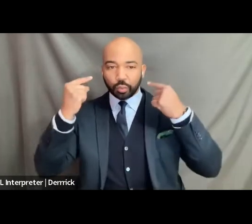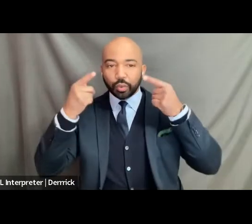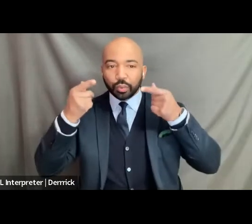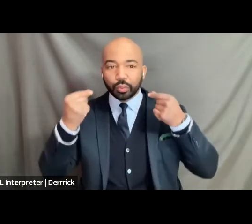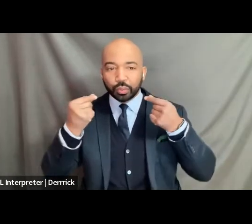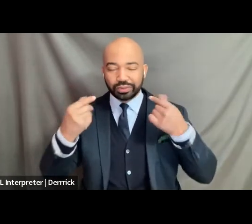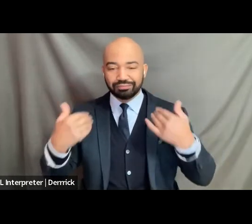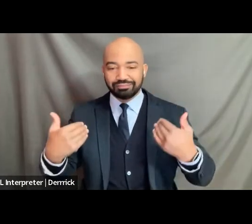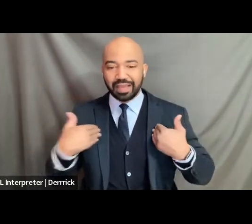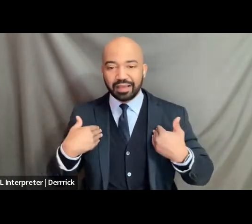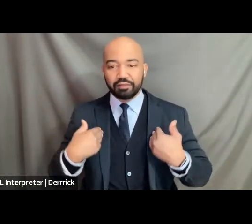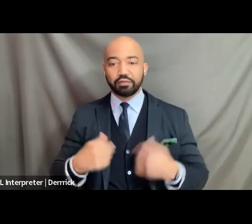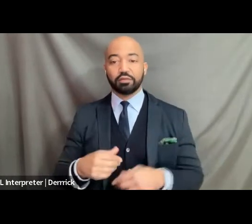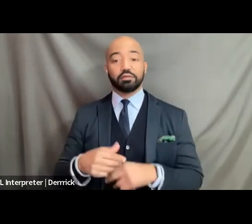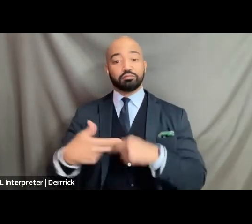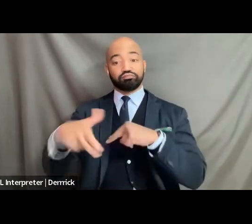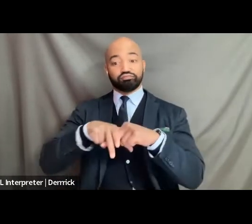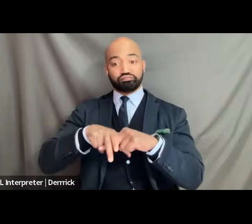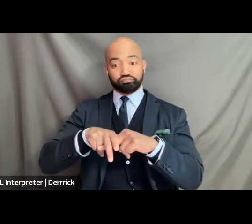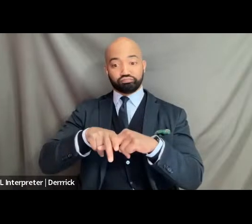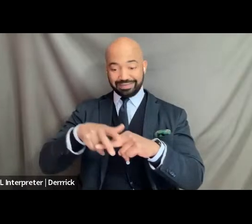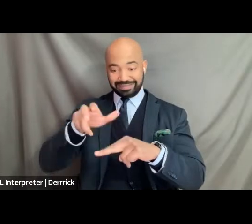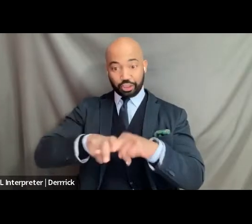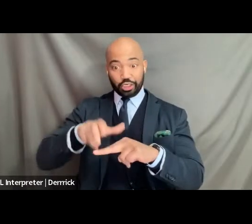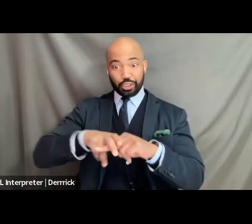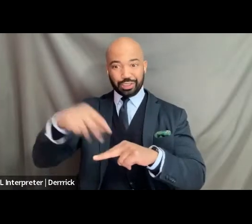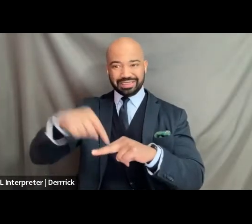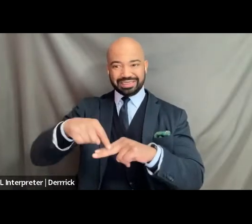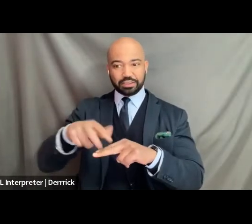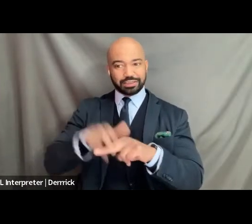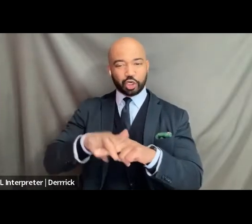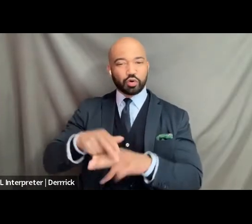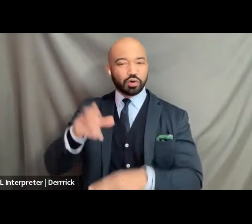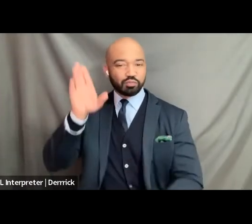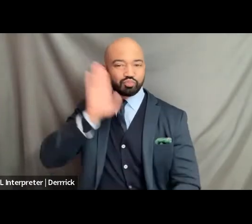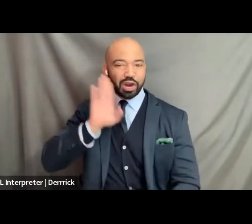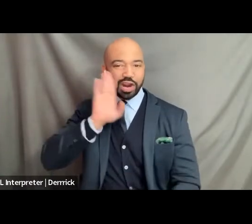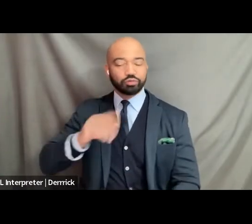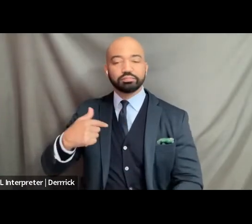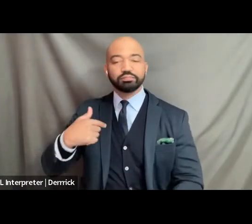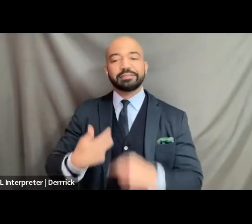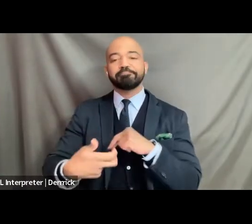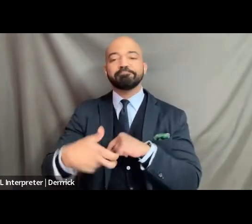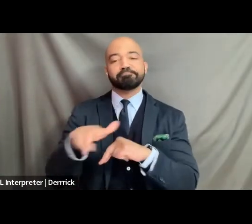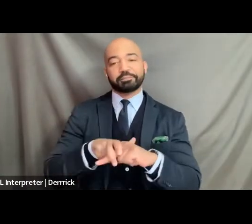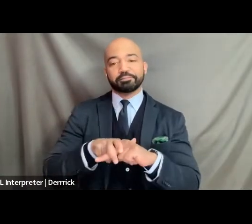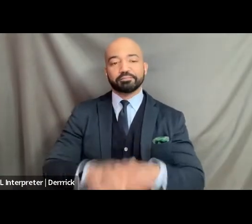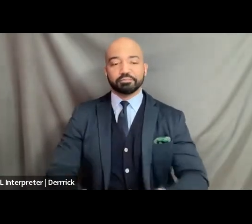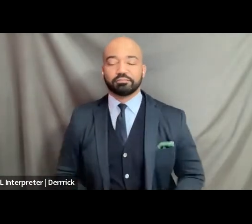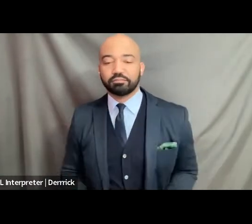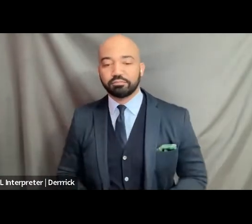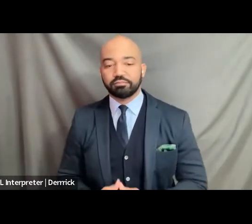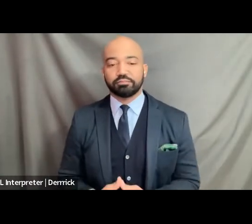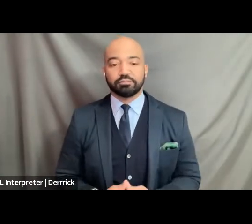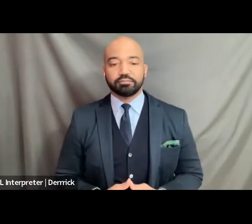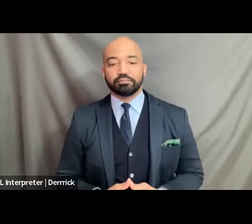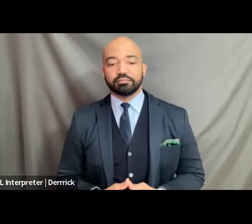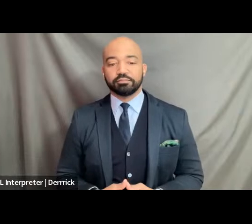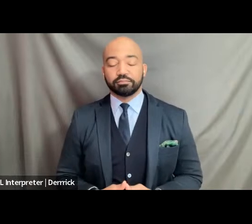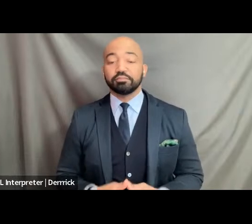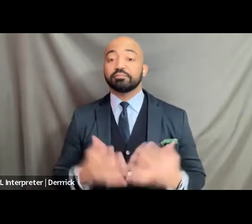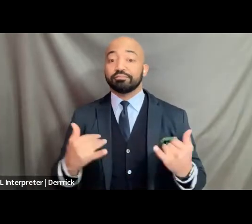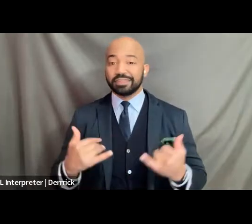um so just to start off this is a potentially very historic